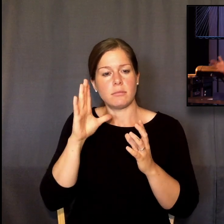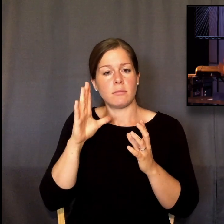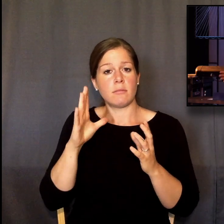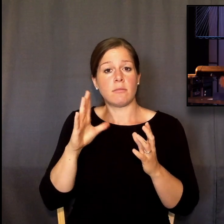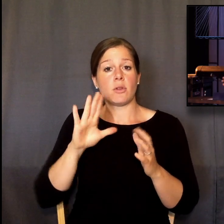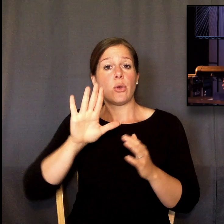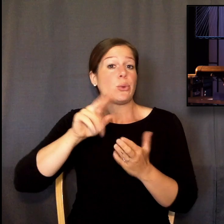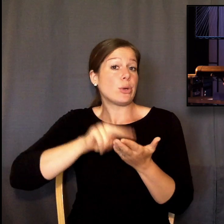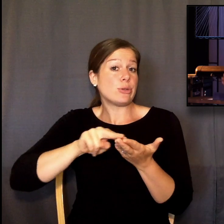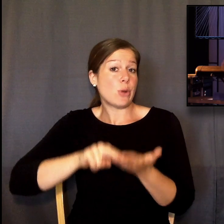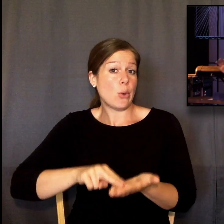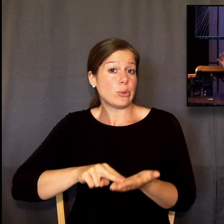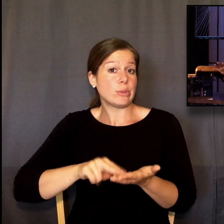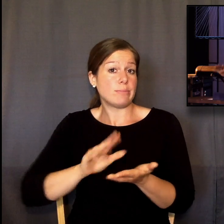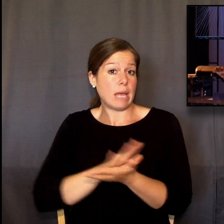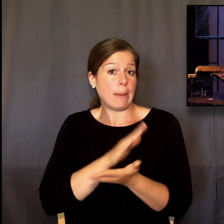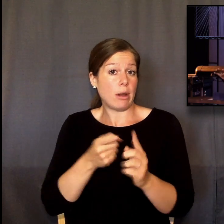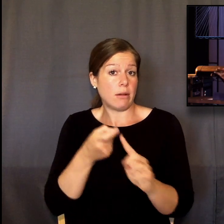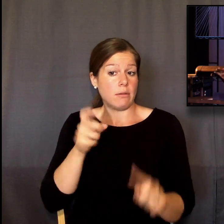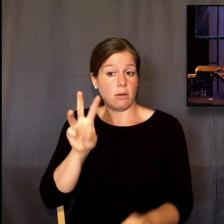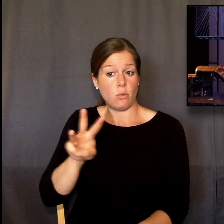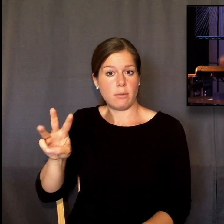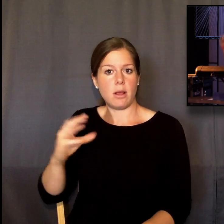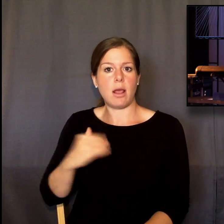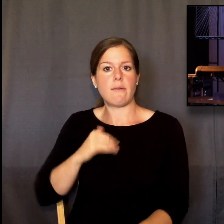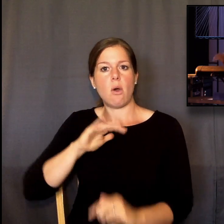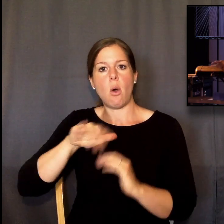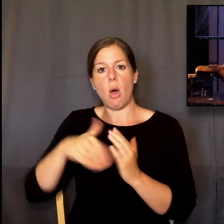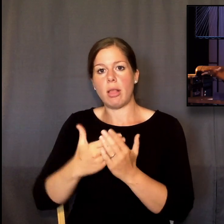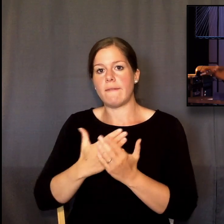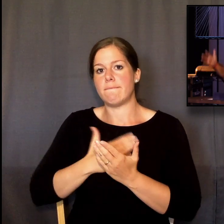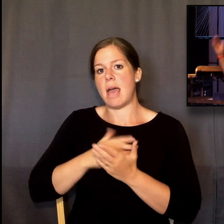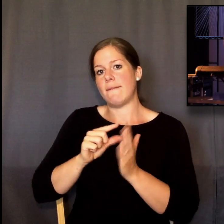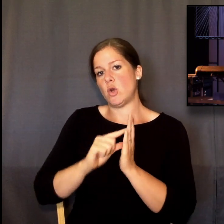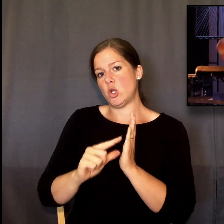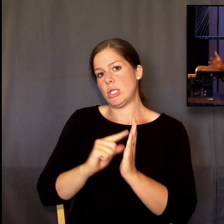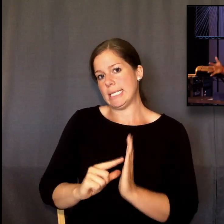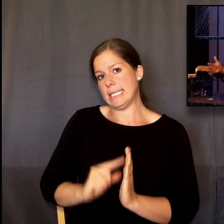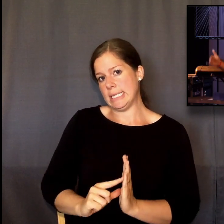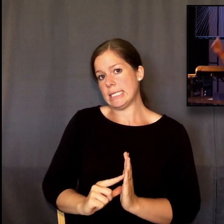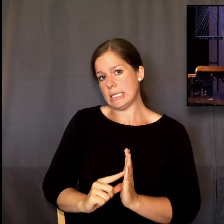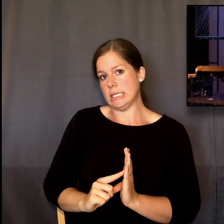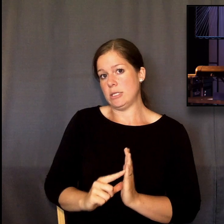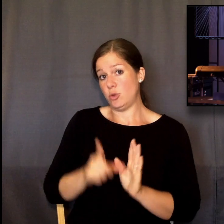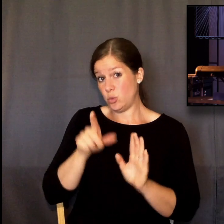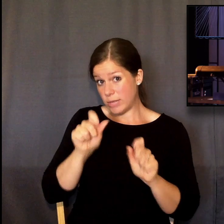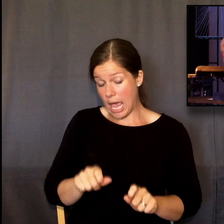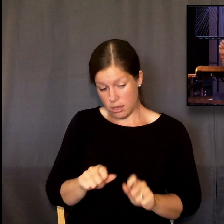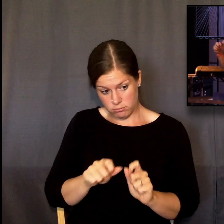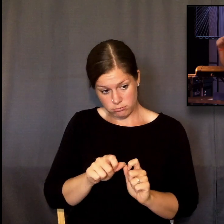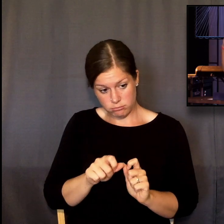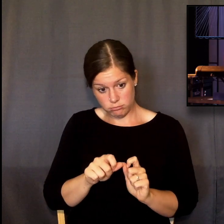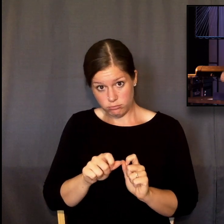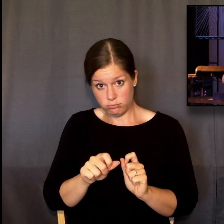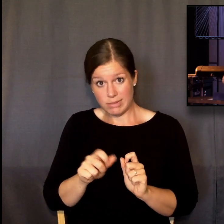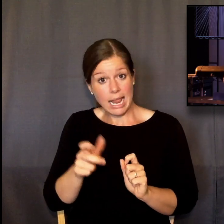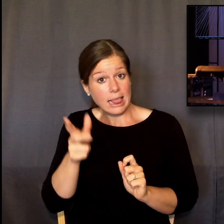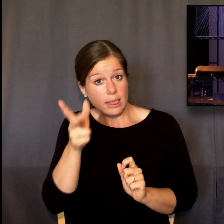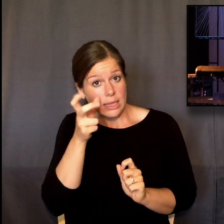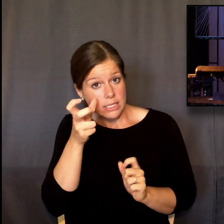I put all the verses I'm going to say on your notes, underneath point number four, so you don't have to write them down. You can just listen and then go back